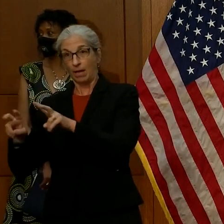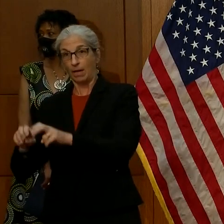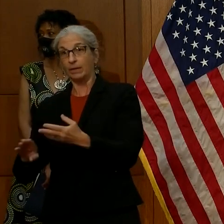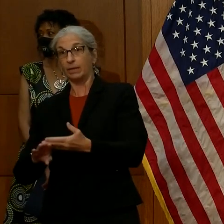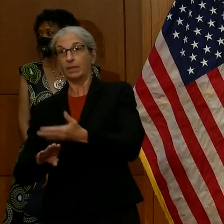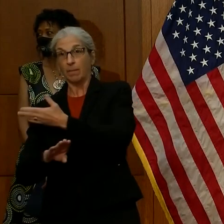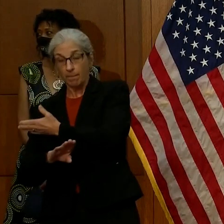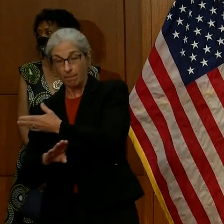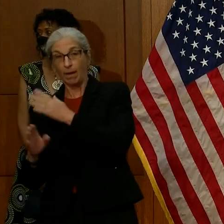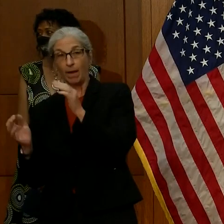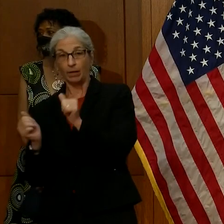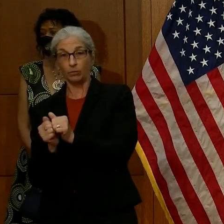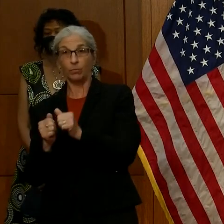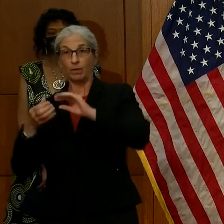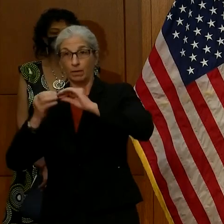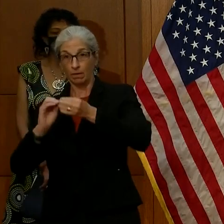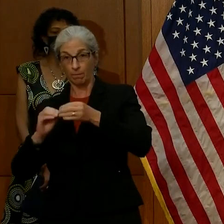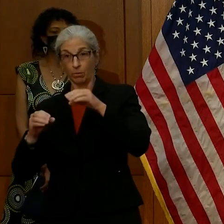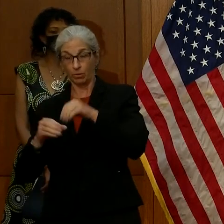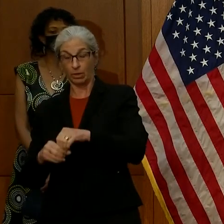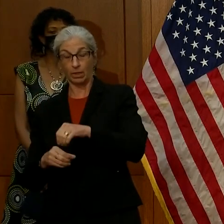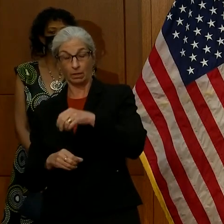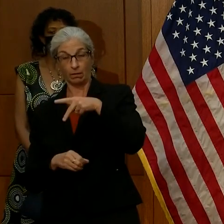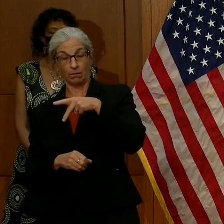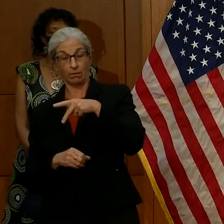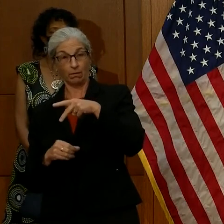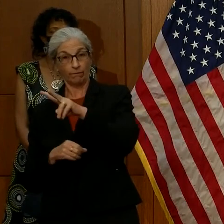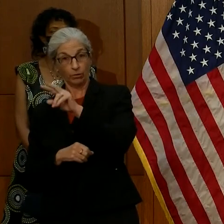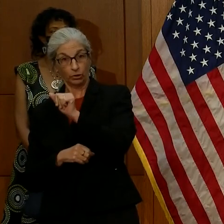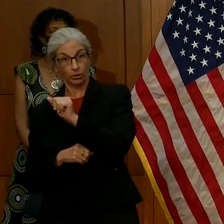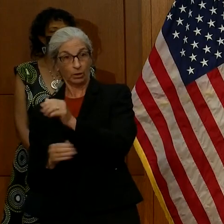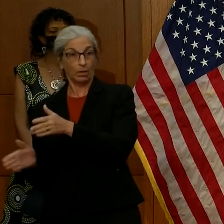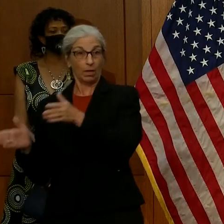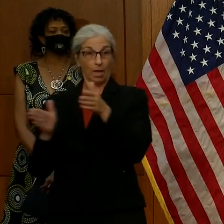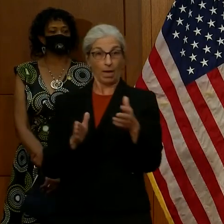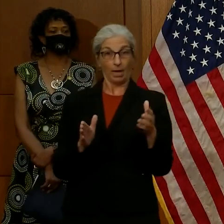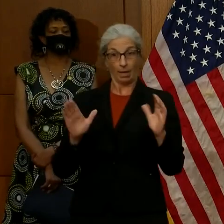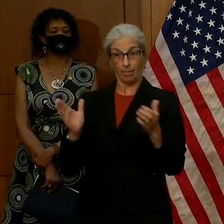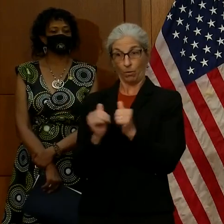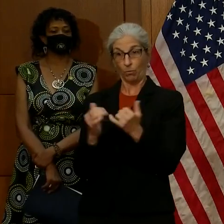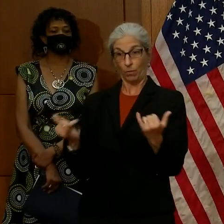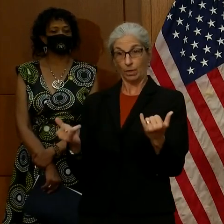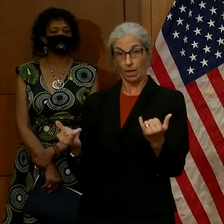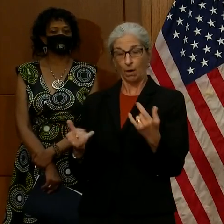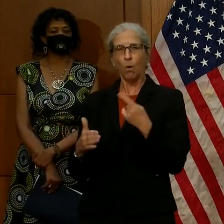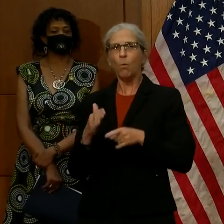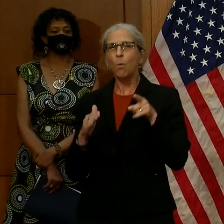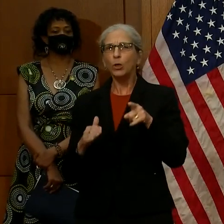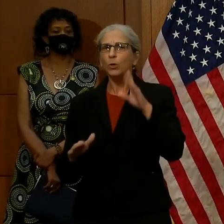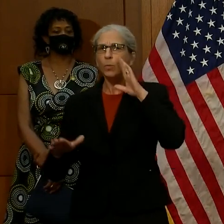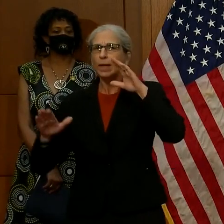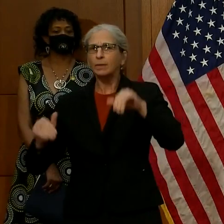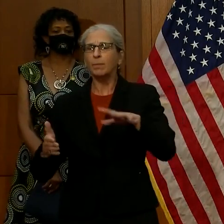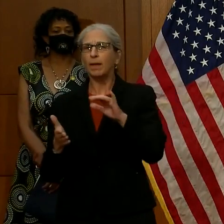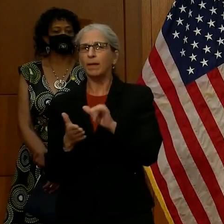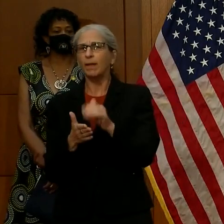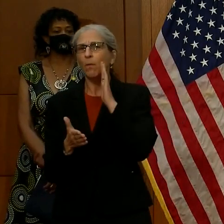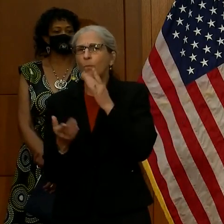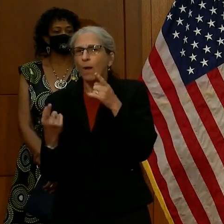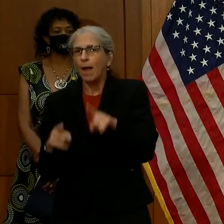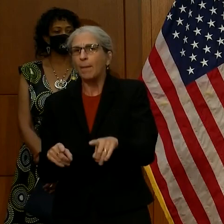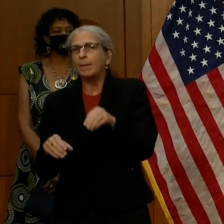in Virginia, what are you and your health advisors expecting to be possibly the trend in the pandemic